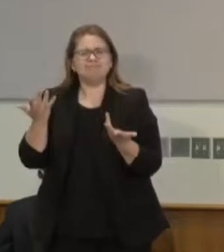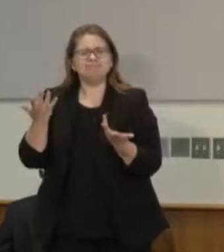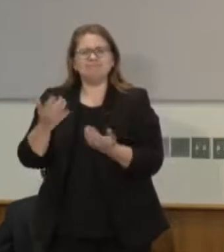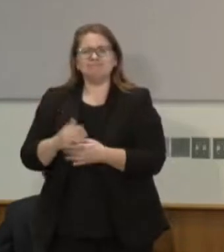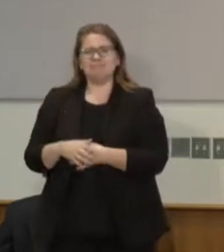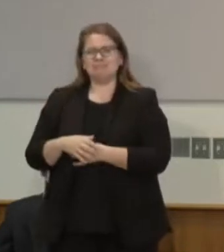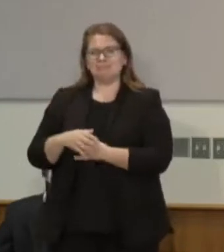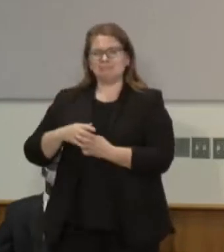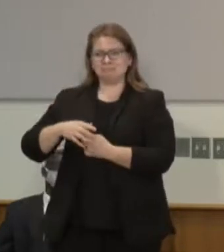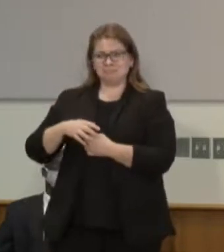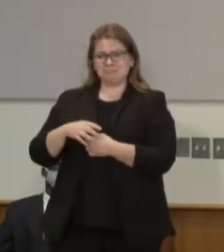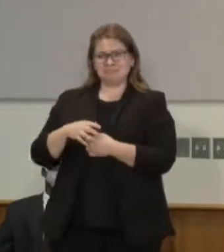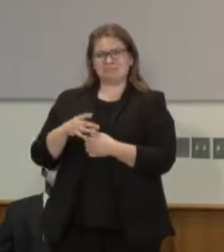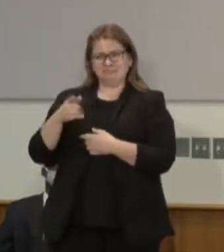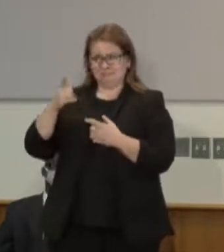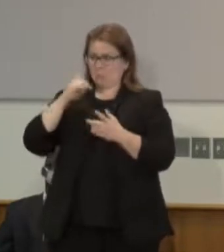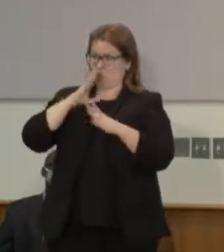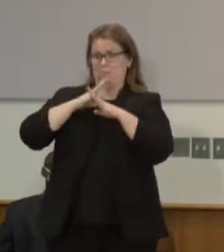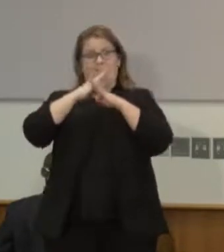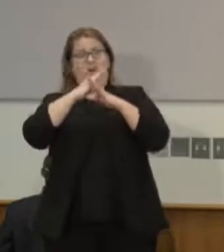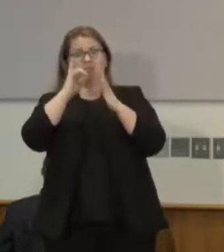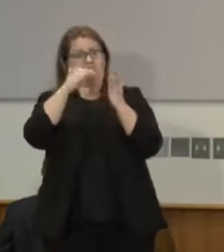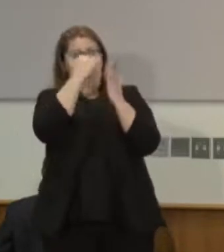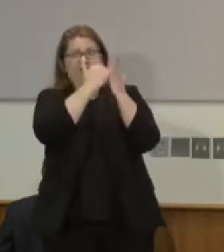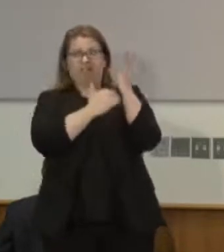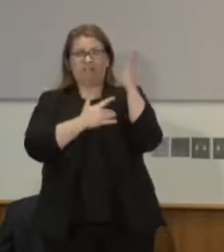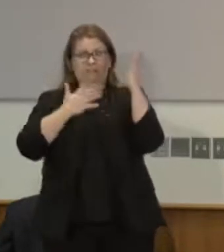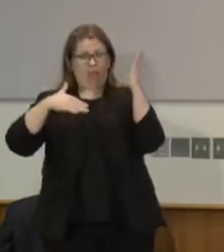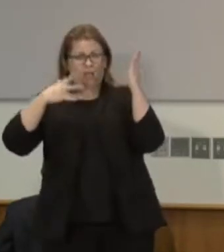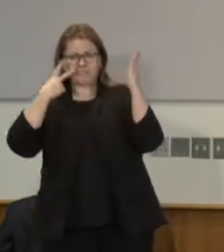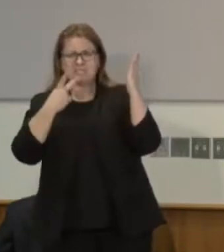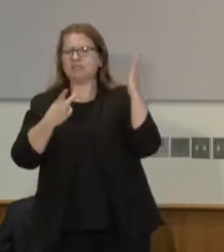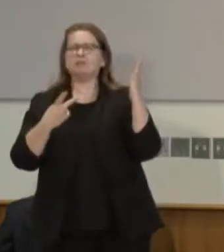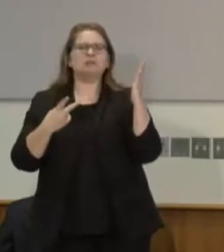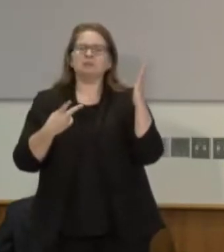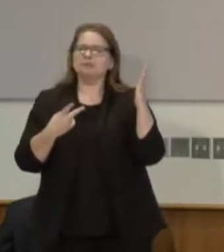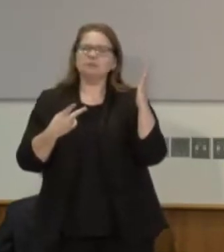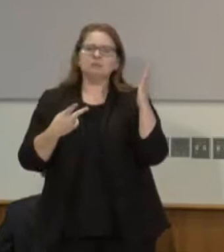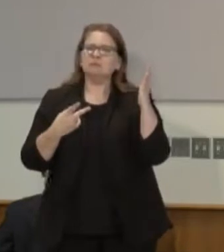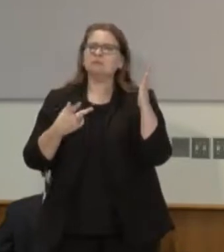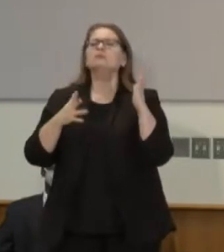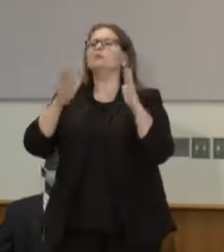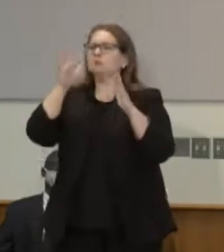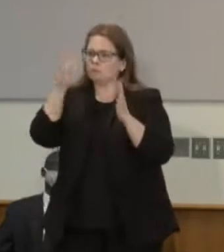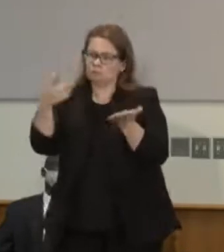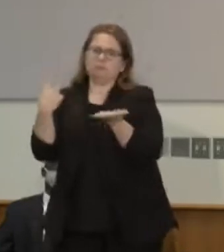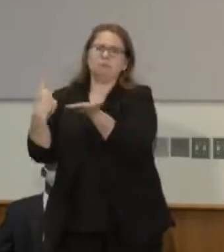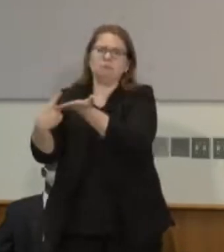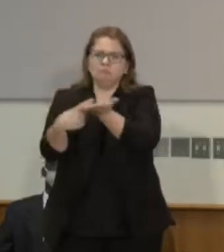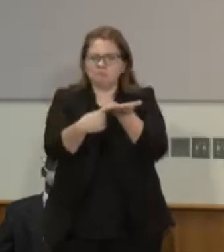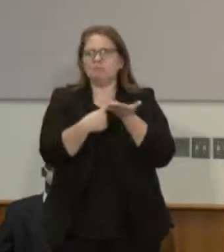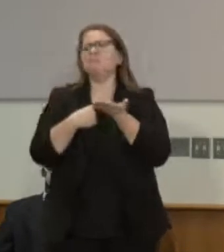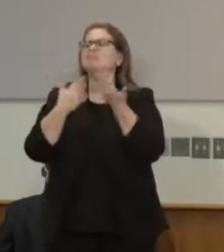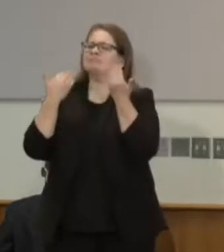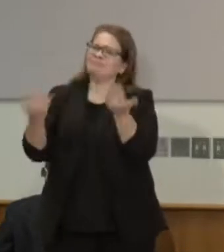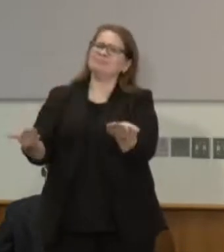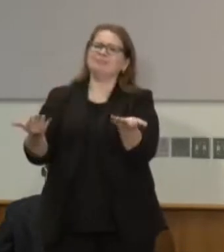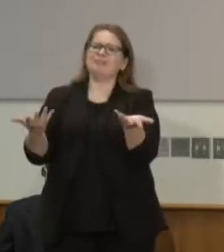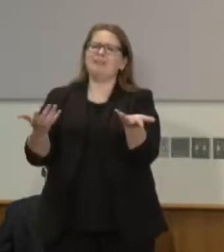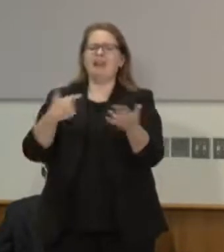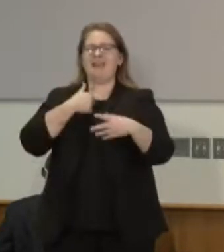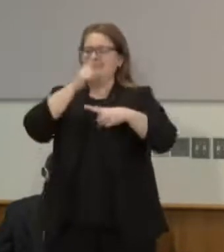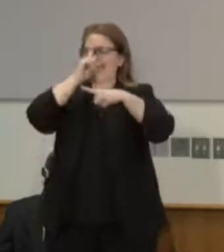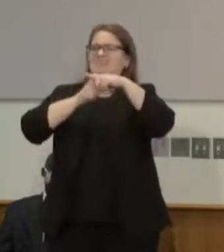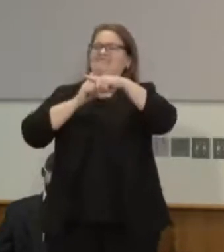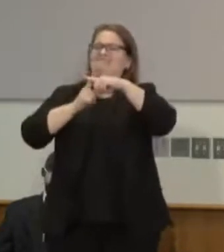that I think the people are asking for us to have this discussion and to move things so I remain hopeful I know tensions